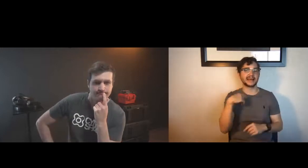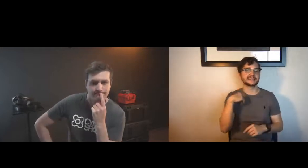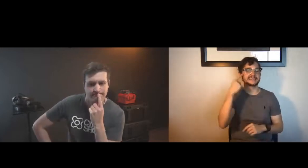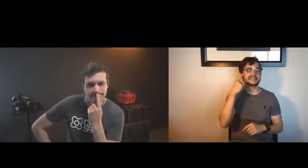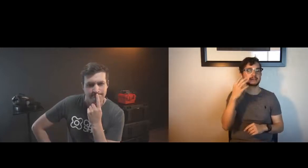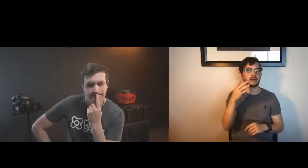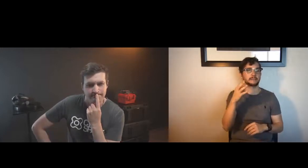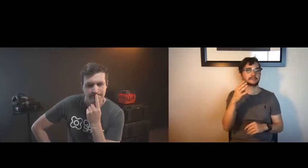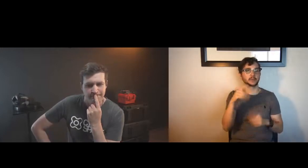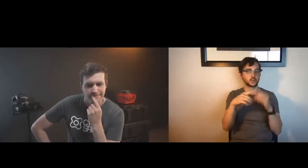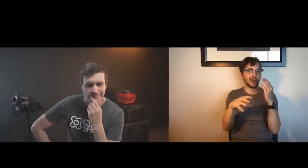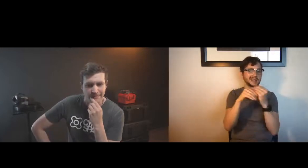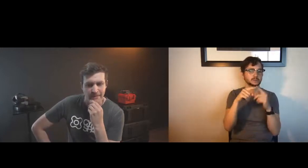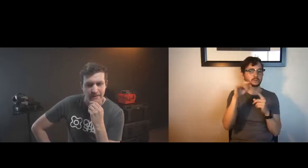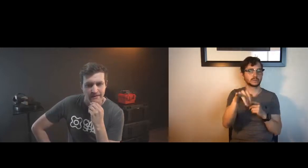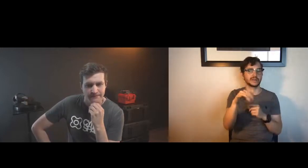participating in too